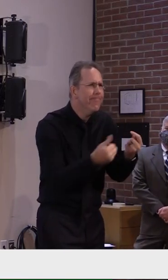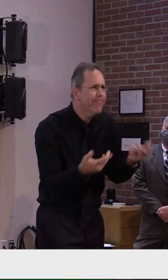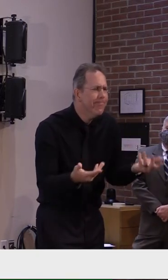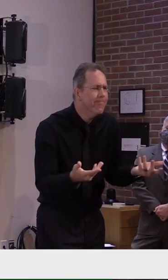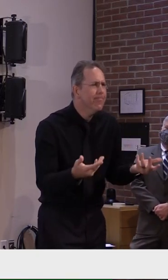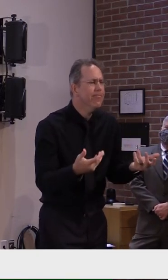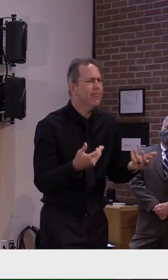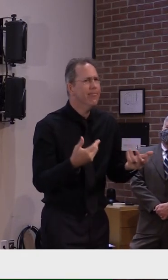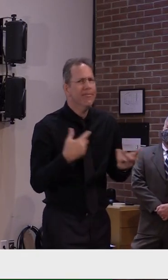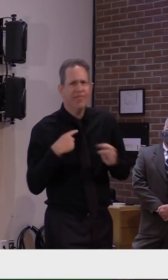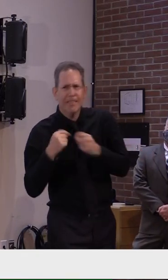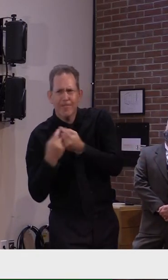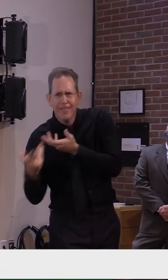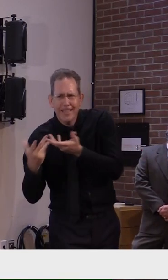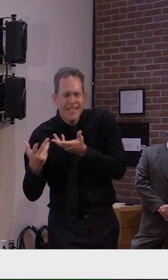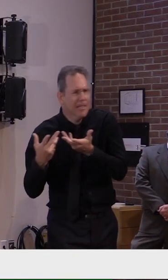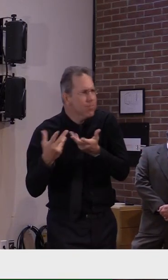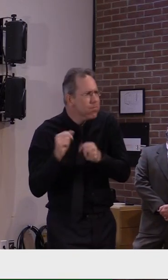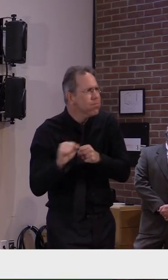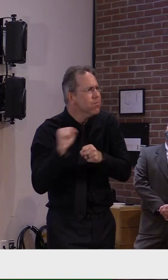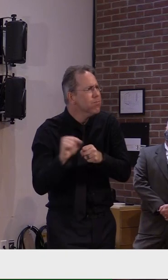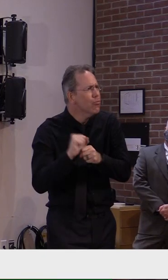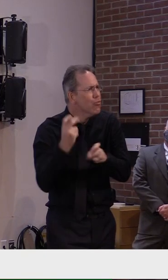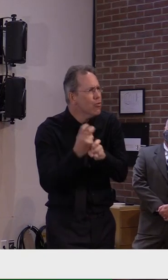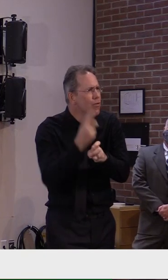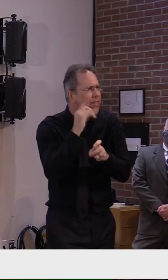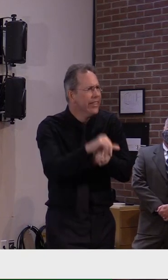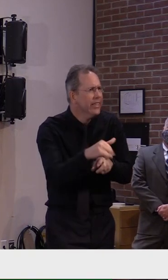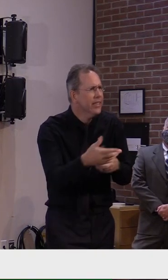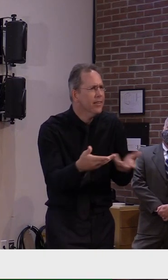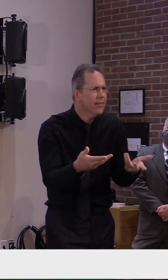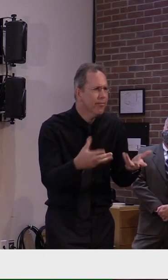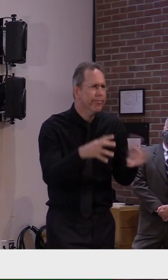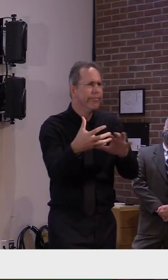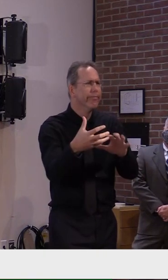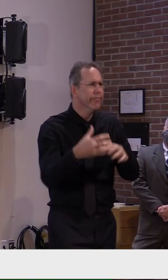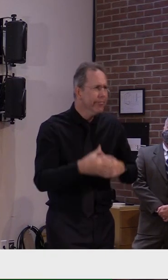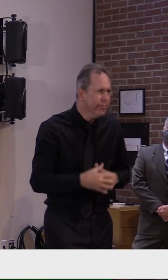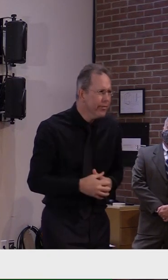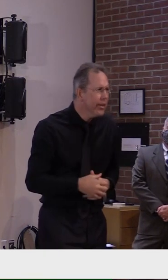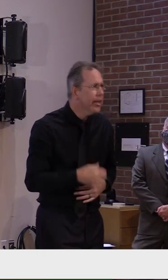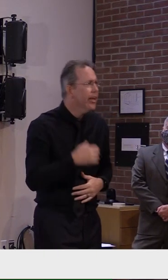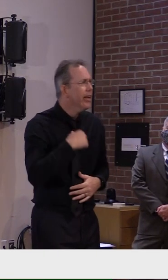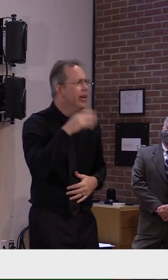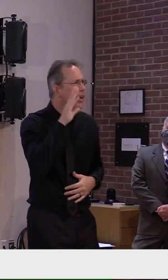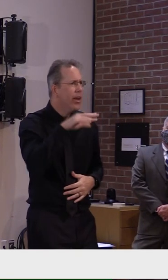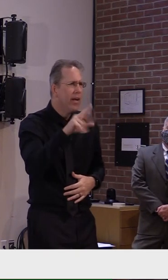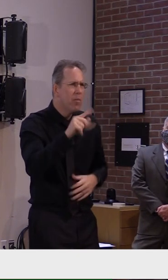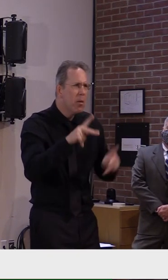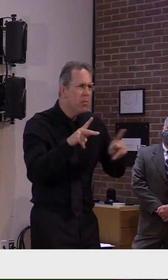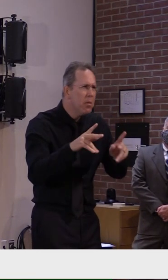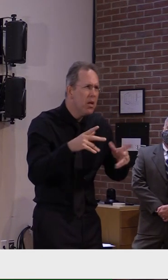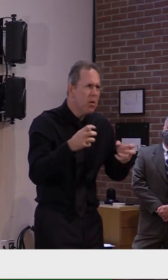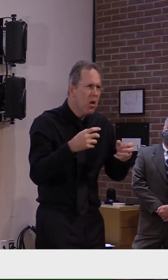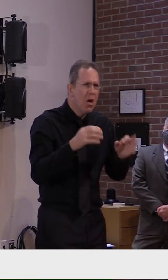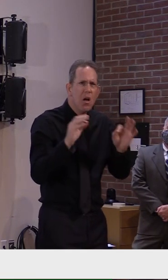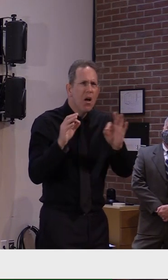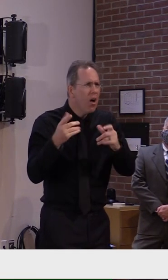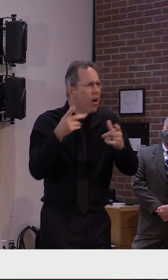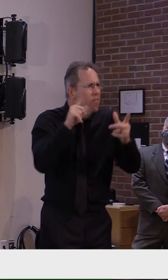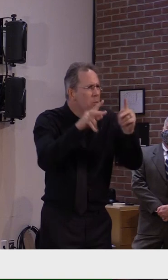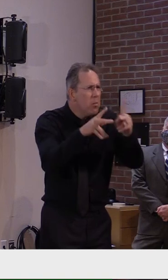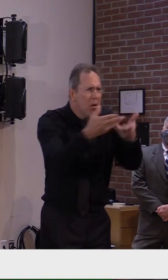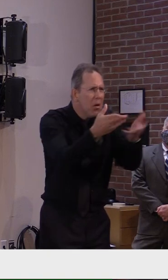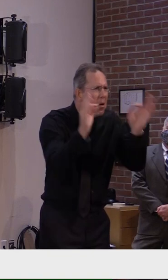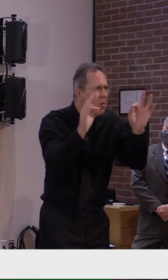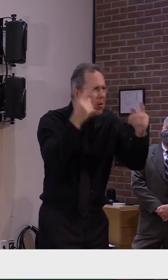because I know the majority of Vermonters are trying to do the right thing. But we let our guard down and